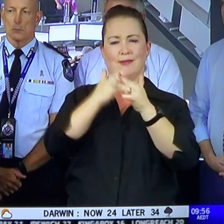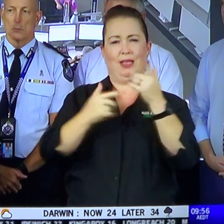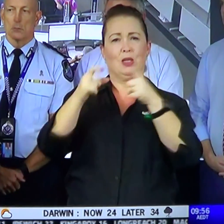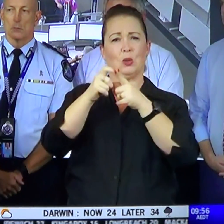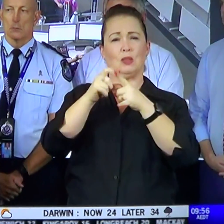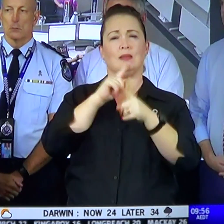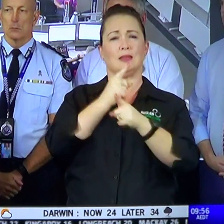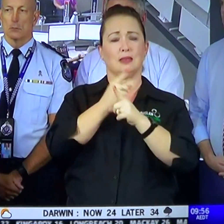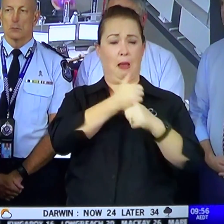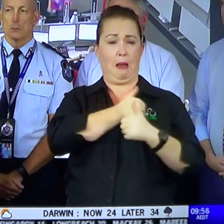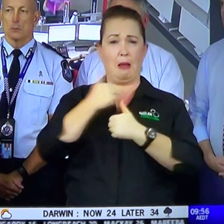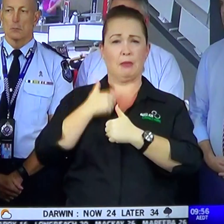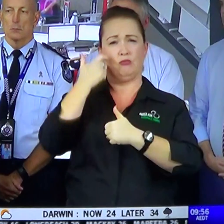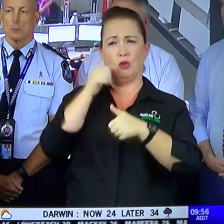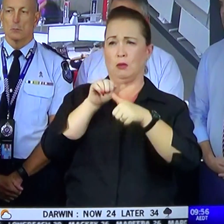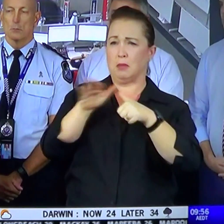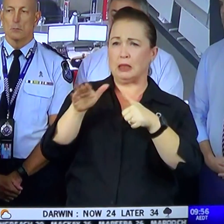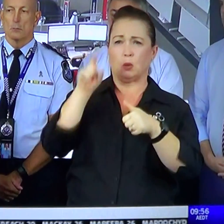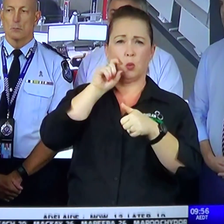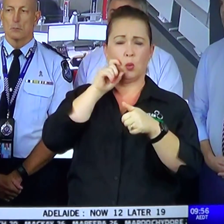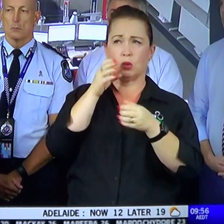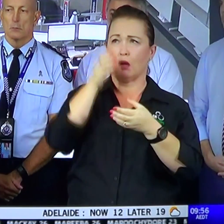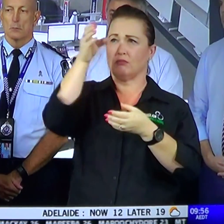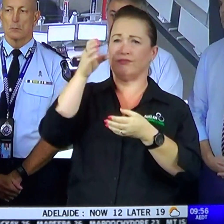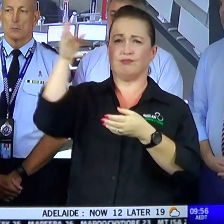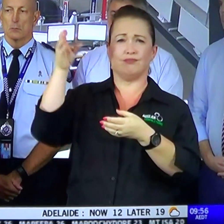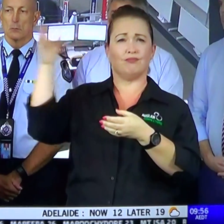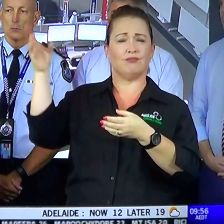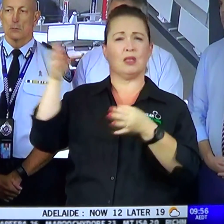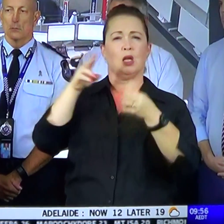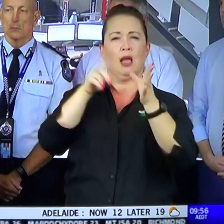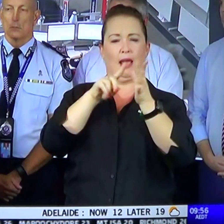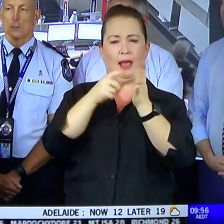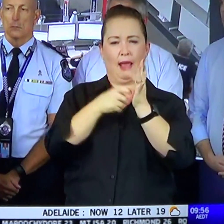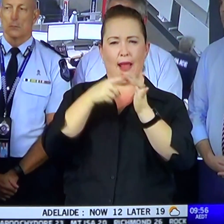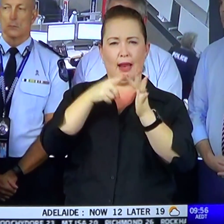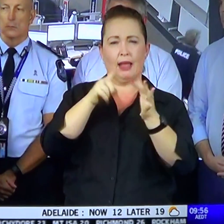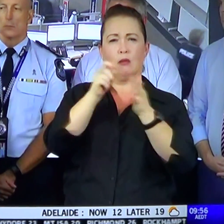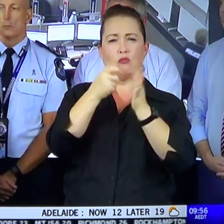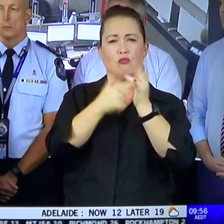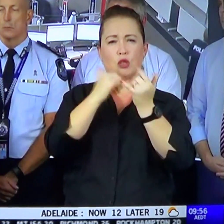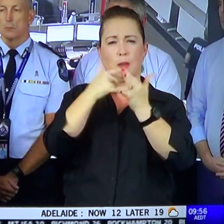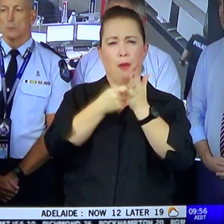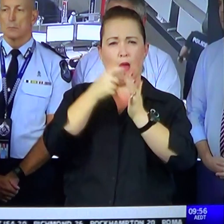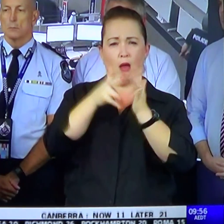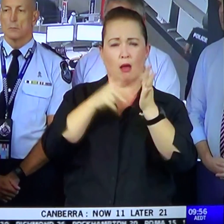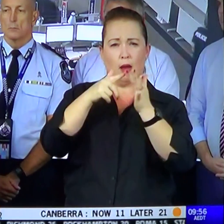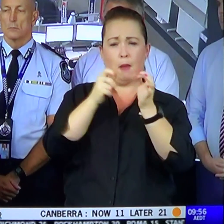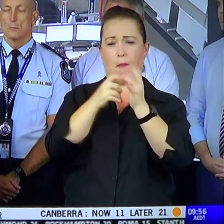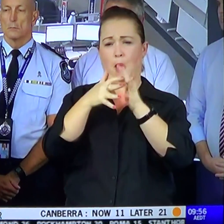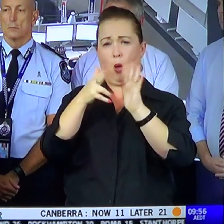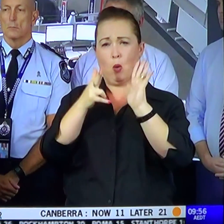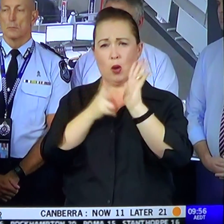get water into those parts of North Queensland that I mentioned, Airlie, Proserpine, Bowen and the Whitsunday Islands. We have